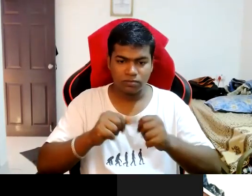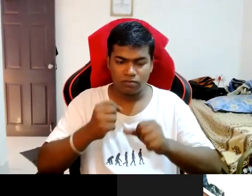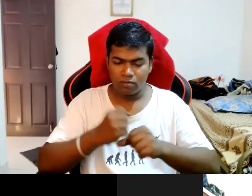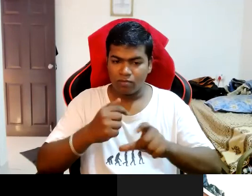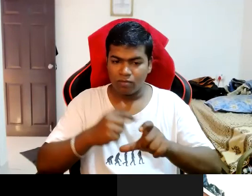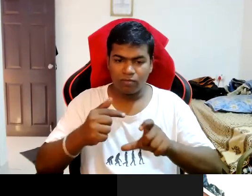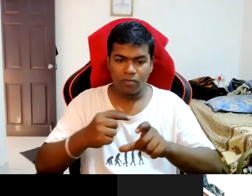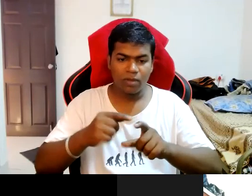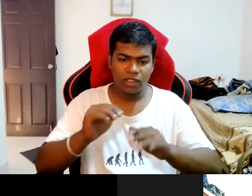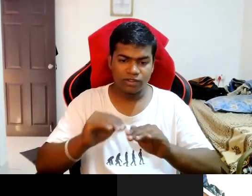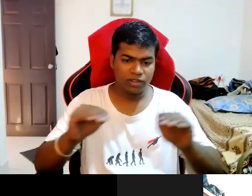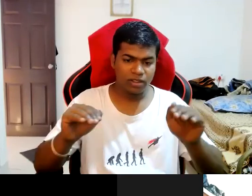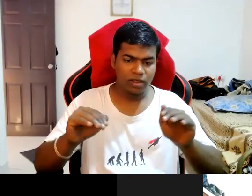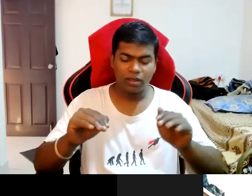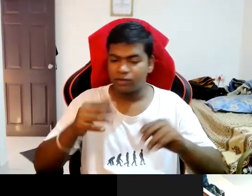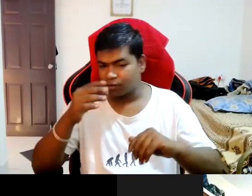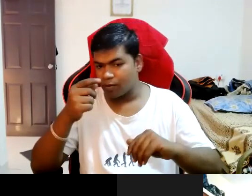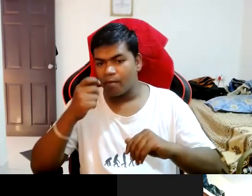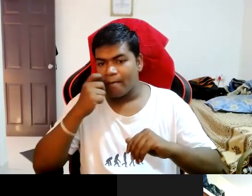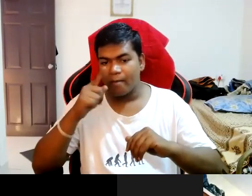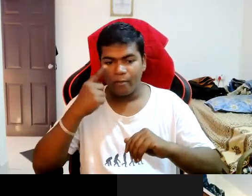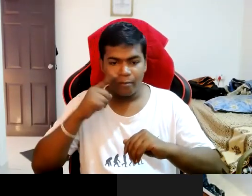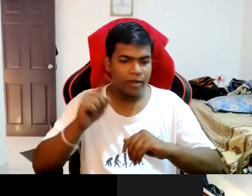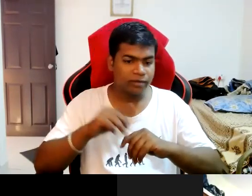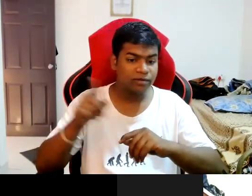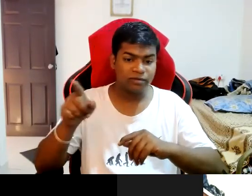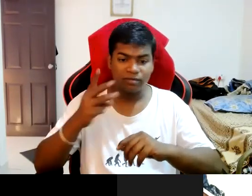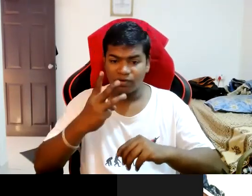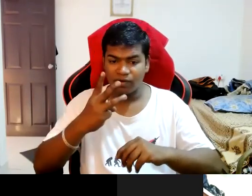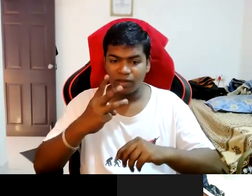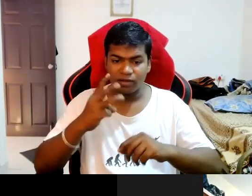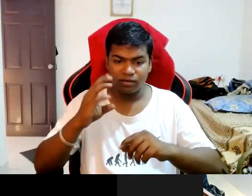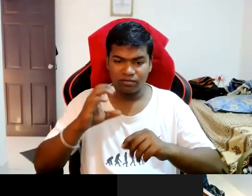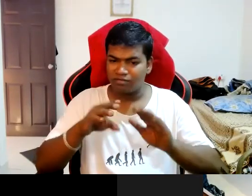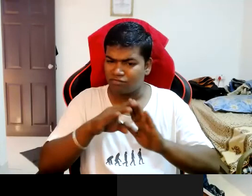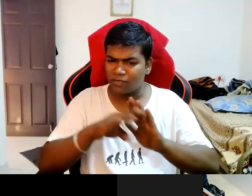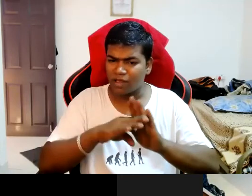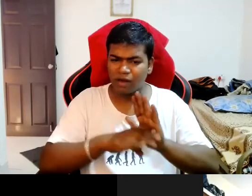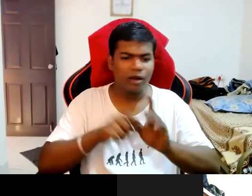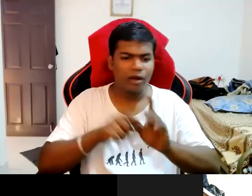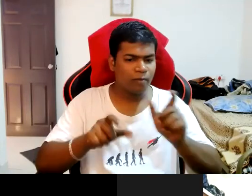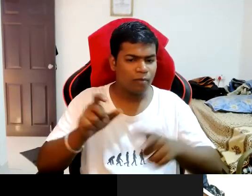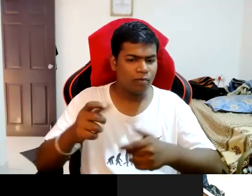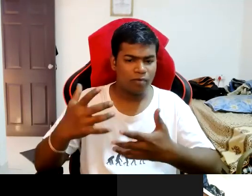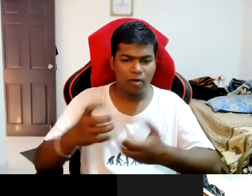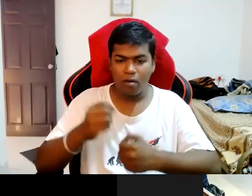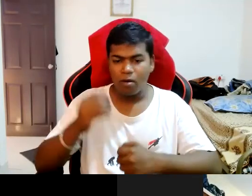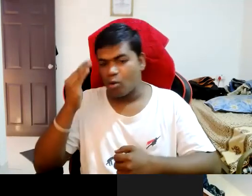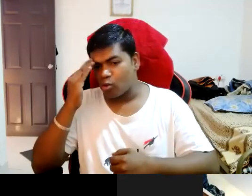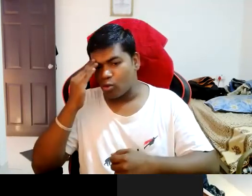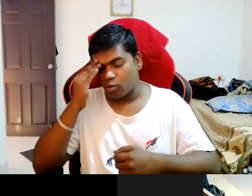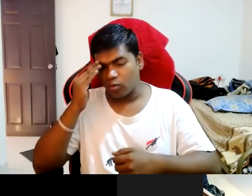three people see three category people come to know and the people who are getting the message from the childhood